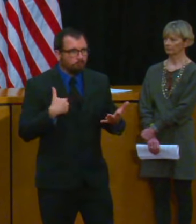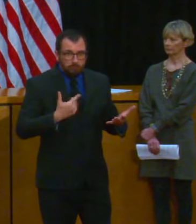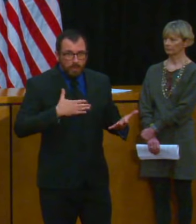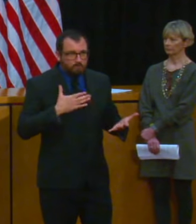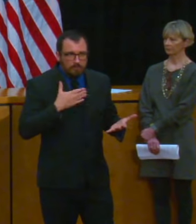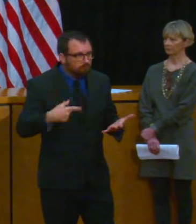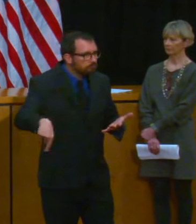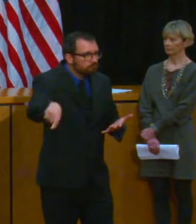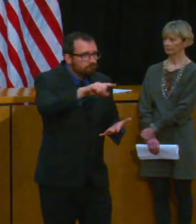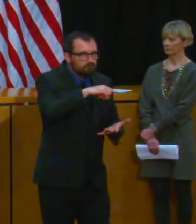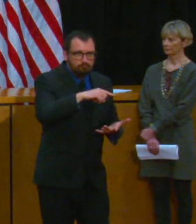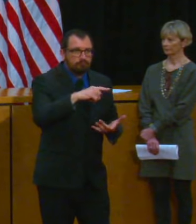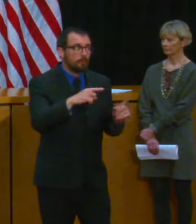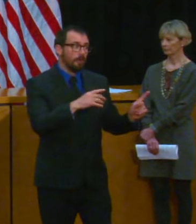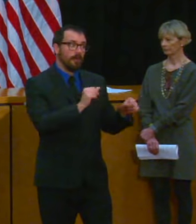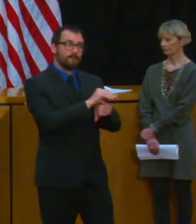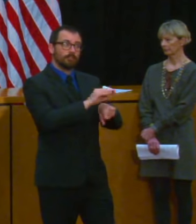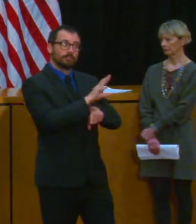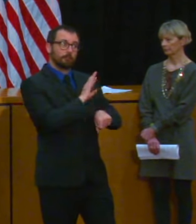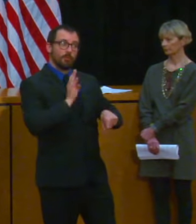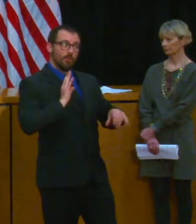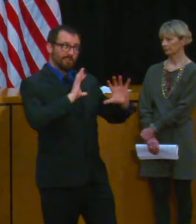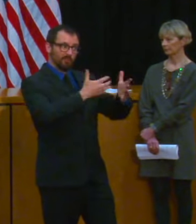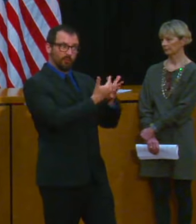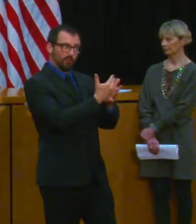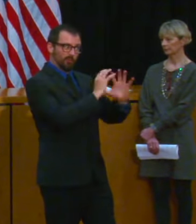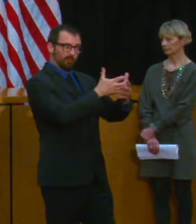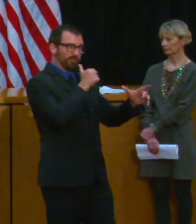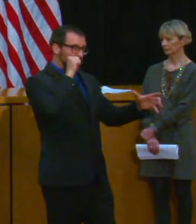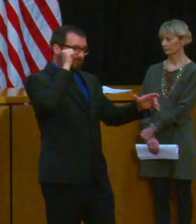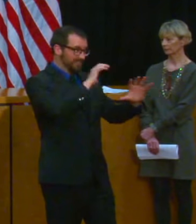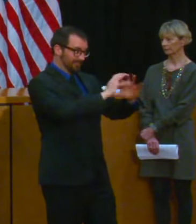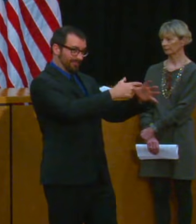to how to safely resume operations